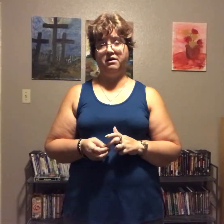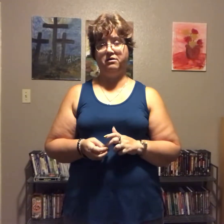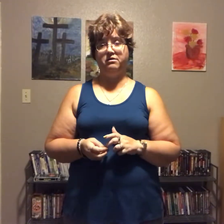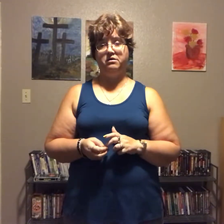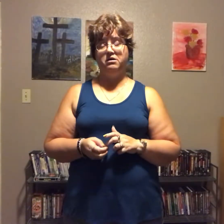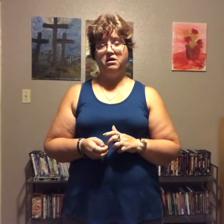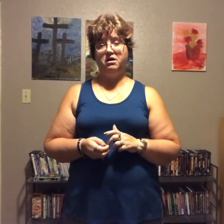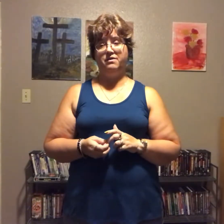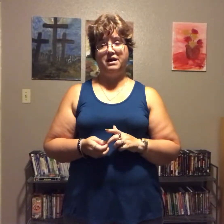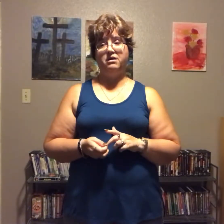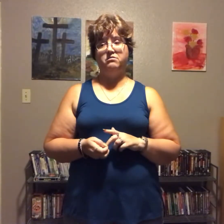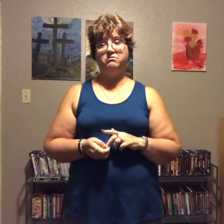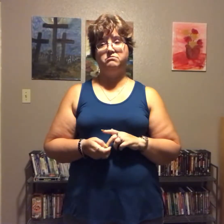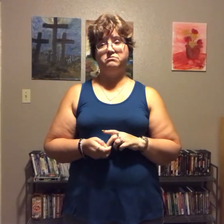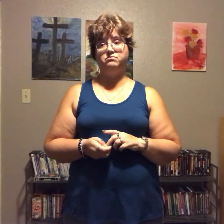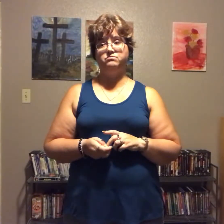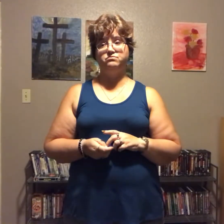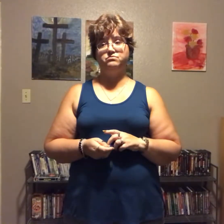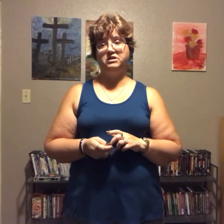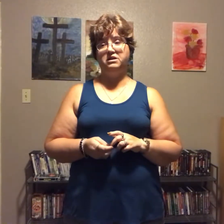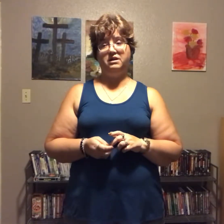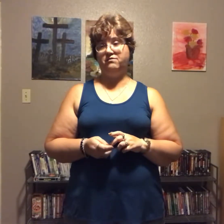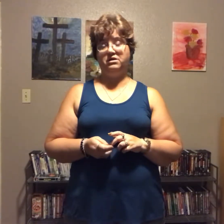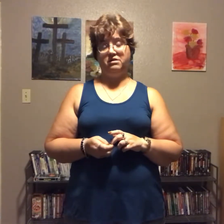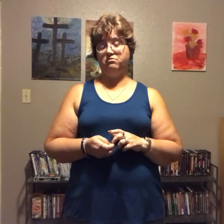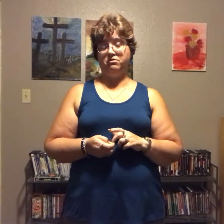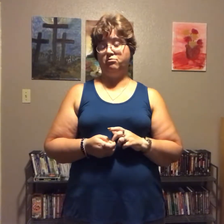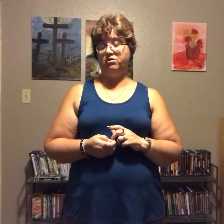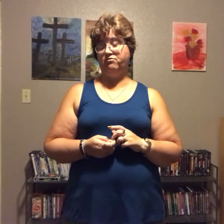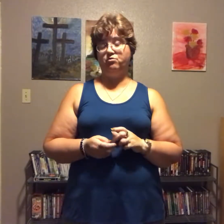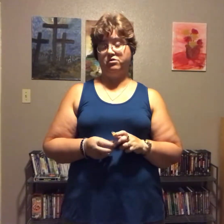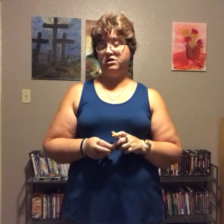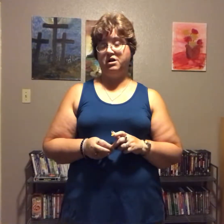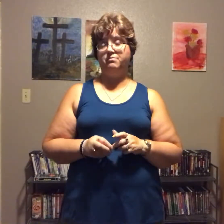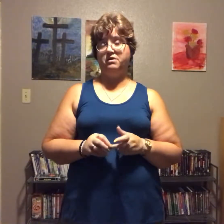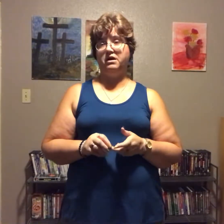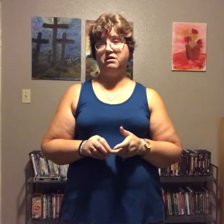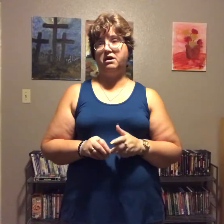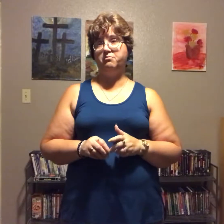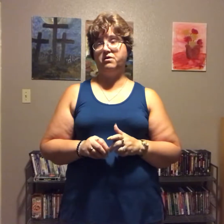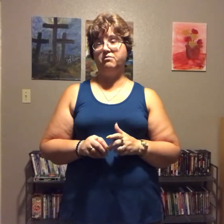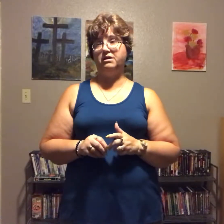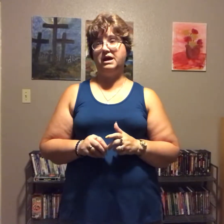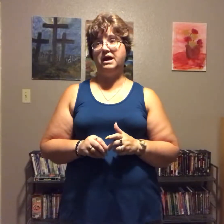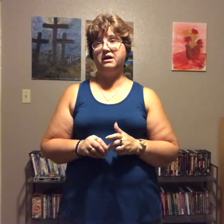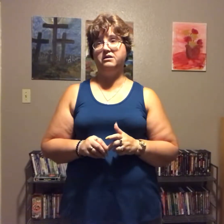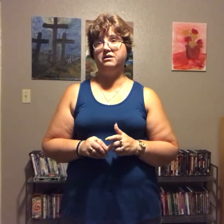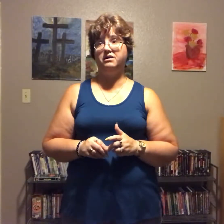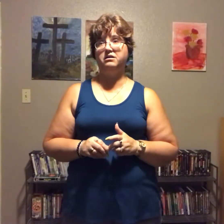and that didn't even equal of one-fourth cup that I probably had like